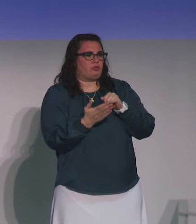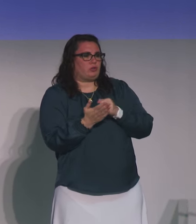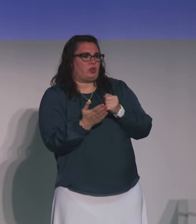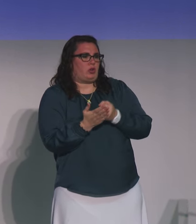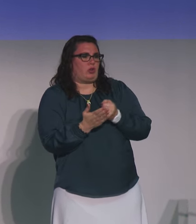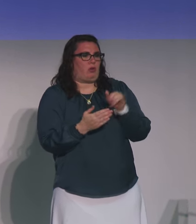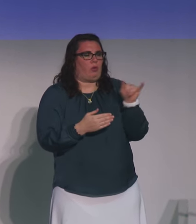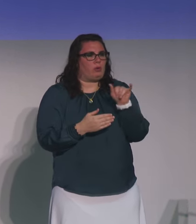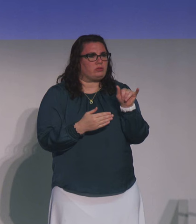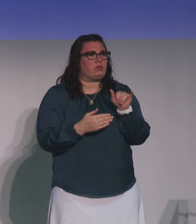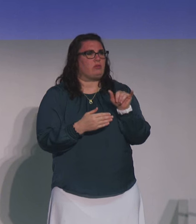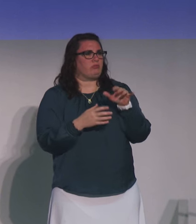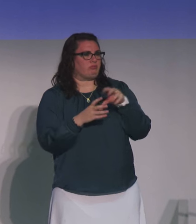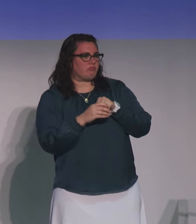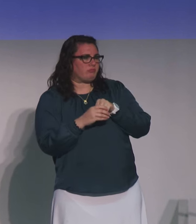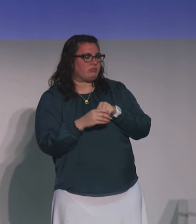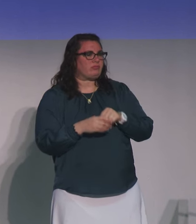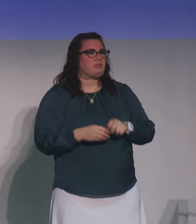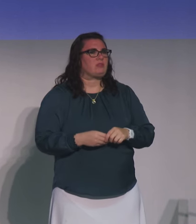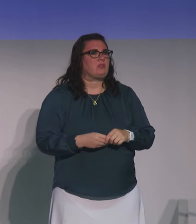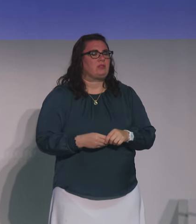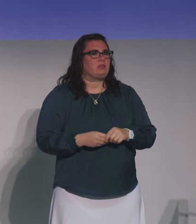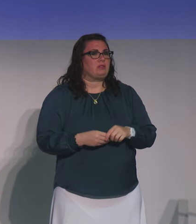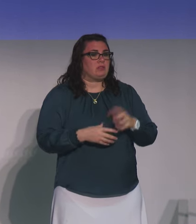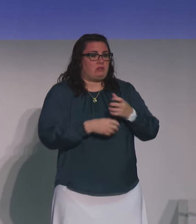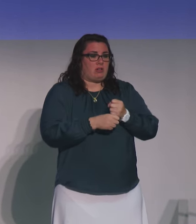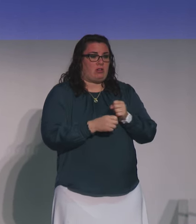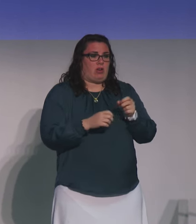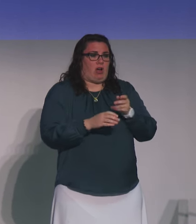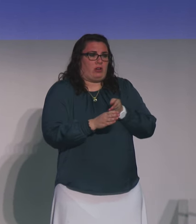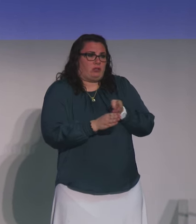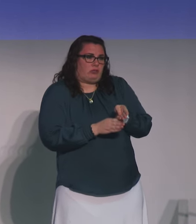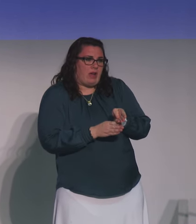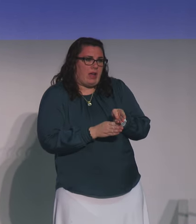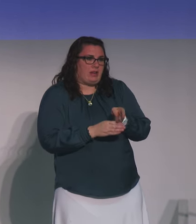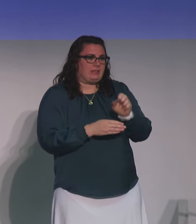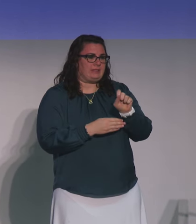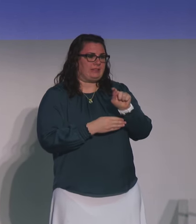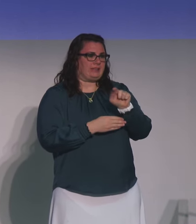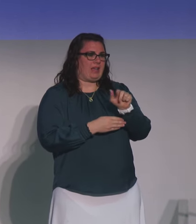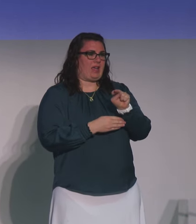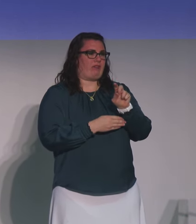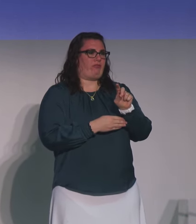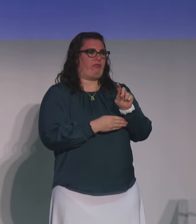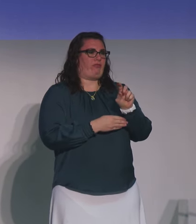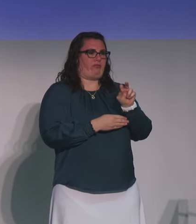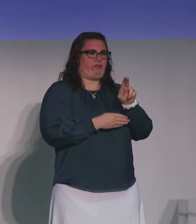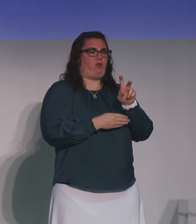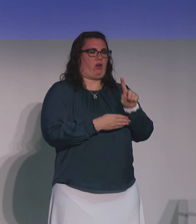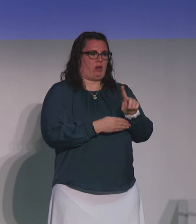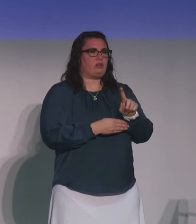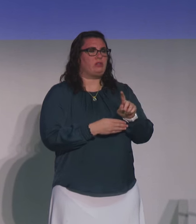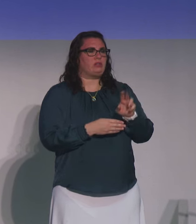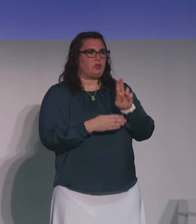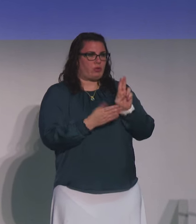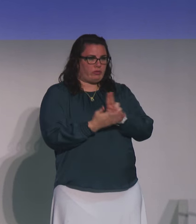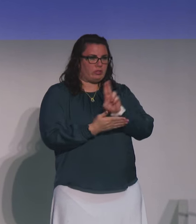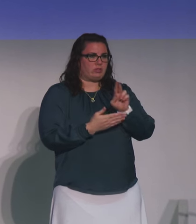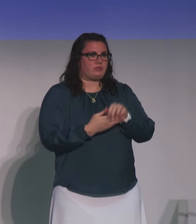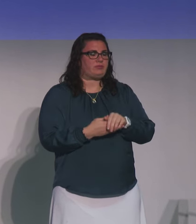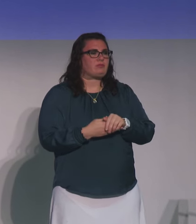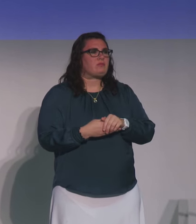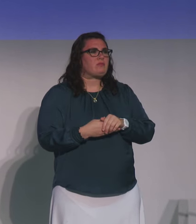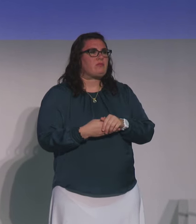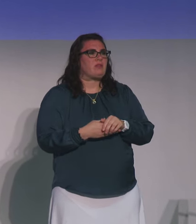Medical Association. Dr. Adagi received her undergraduate degree at Stanford University, a Master of Philosophy from the